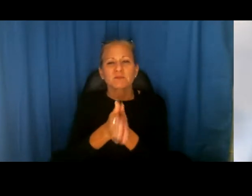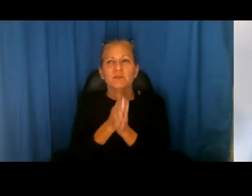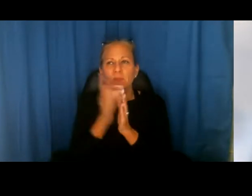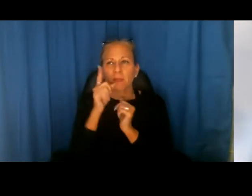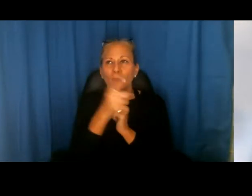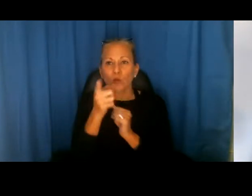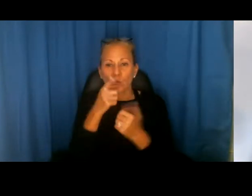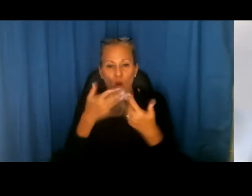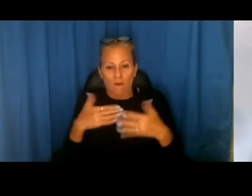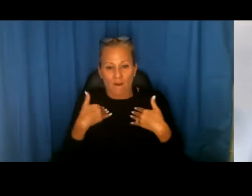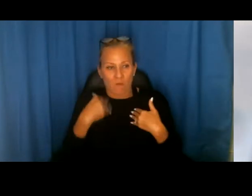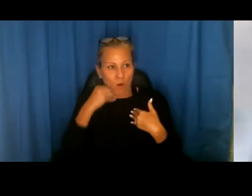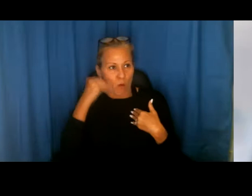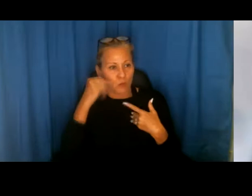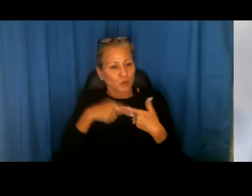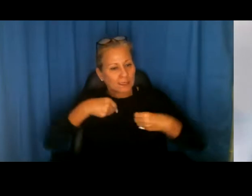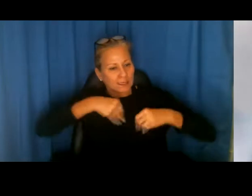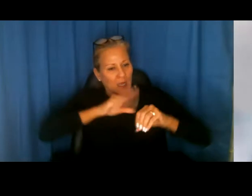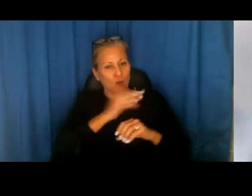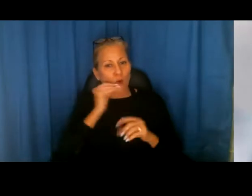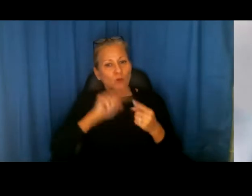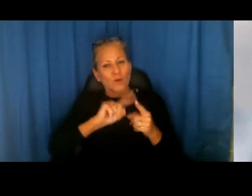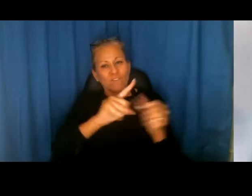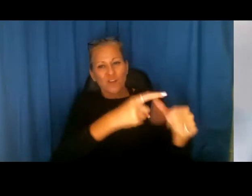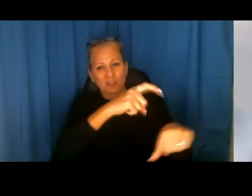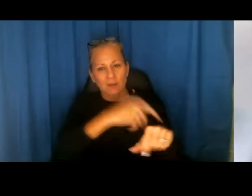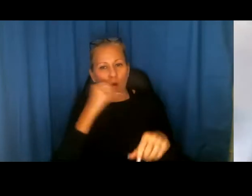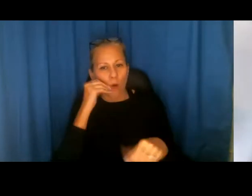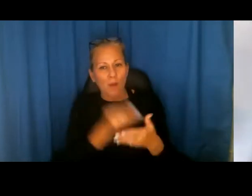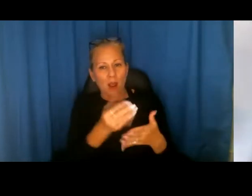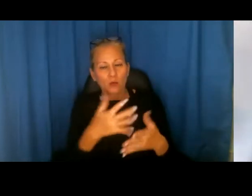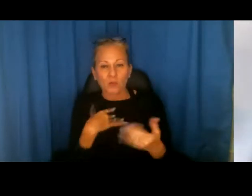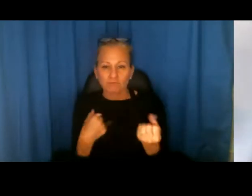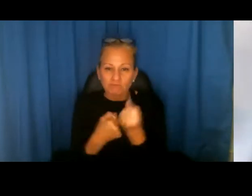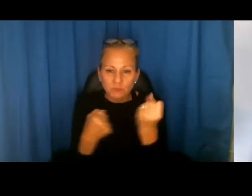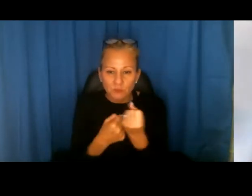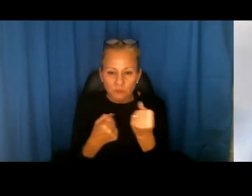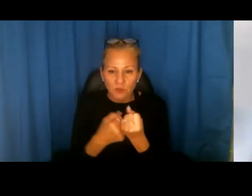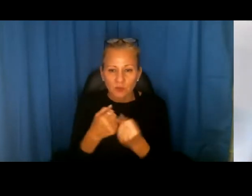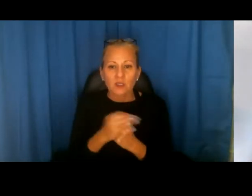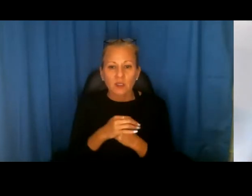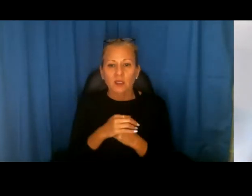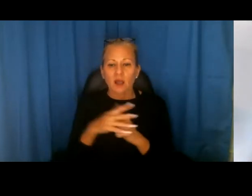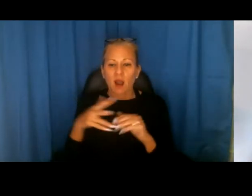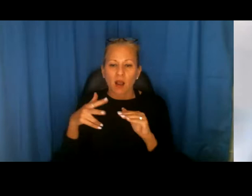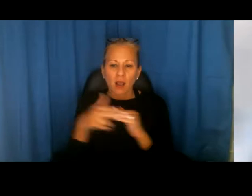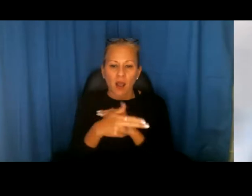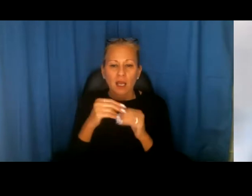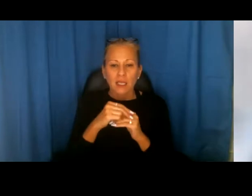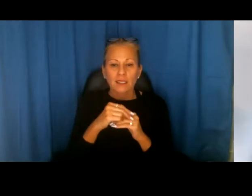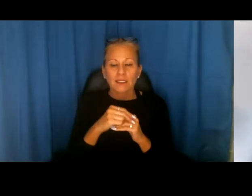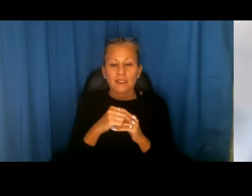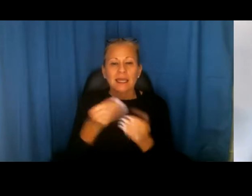who own homes to sell their homes to first-time home buyers. So we've advocated, uh, a cut in capital gains tax